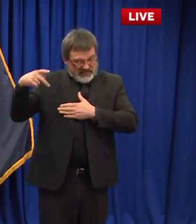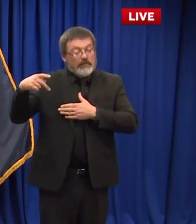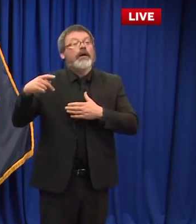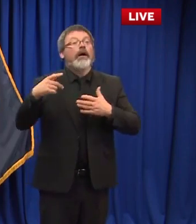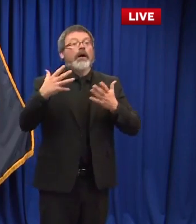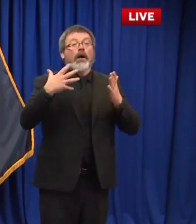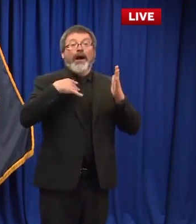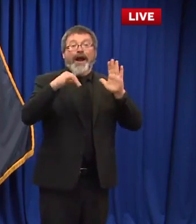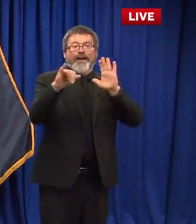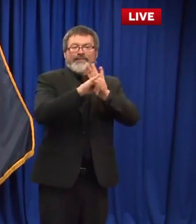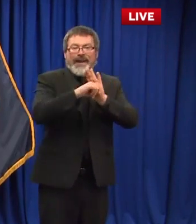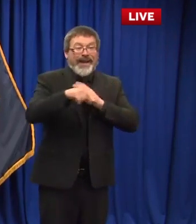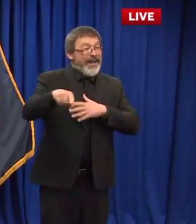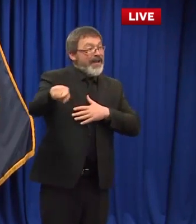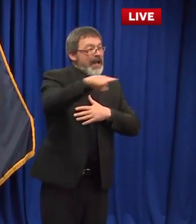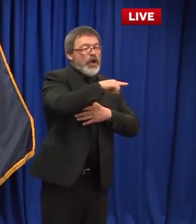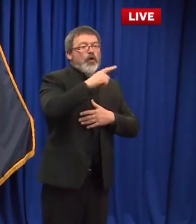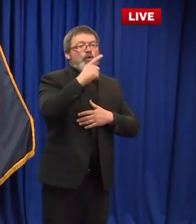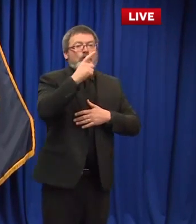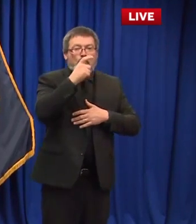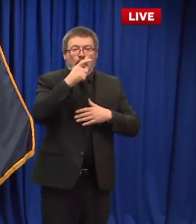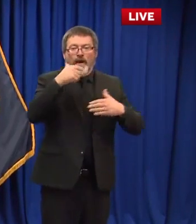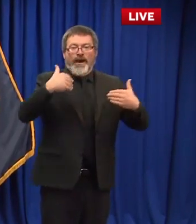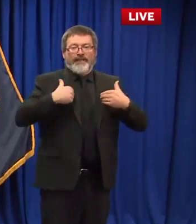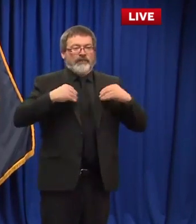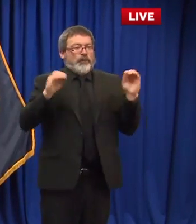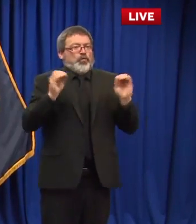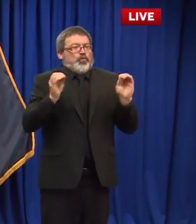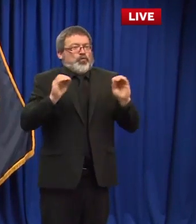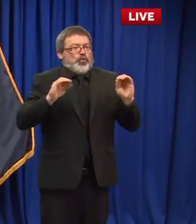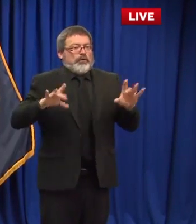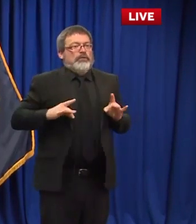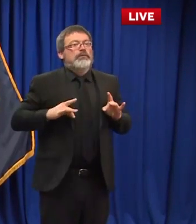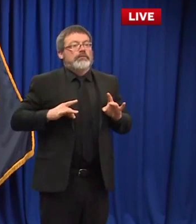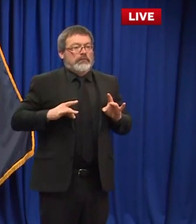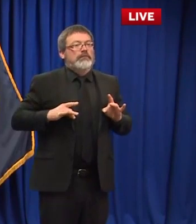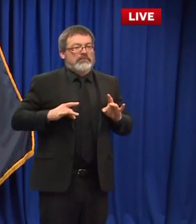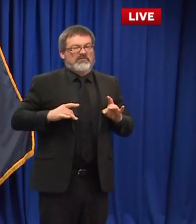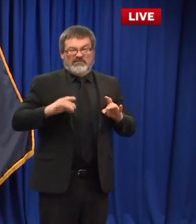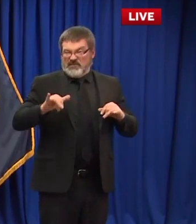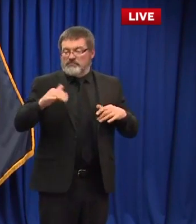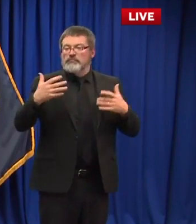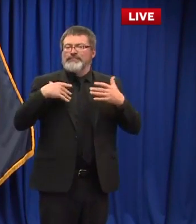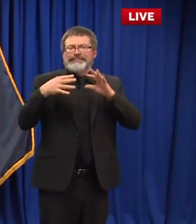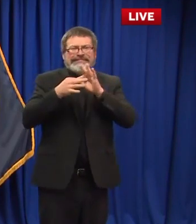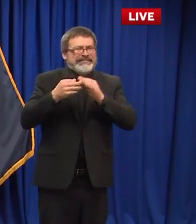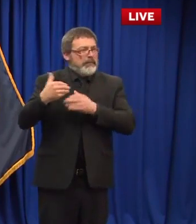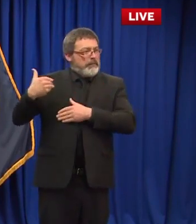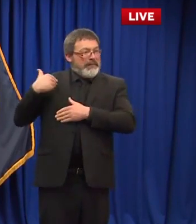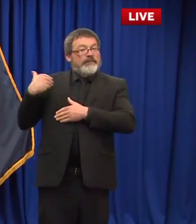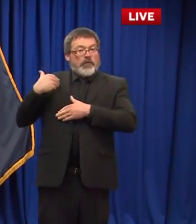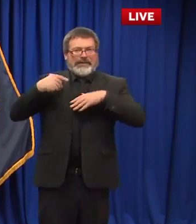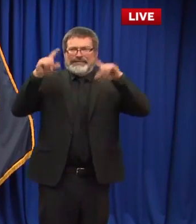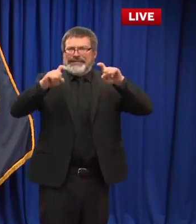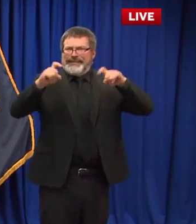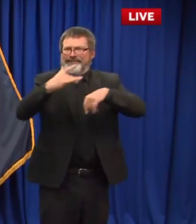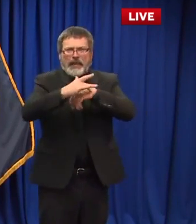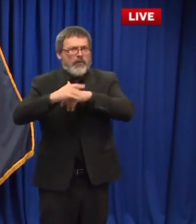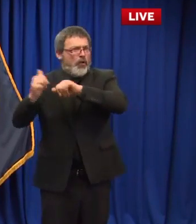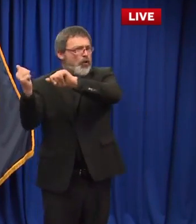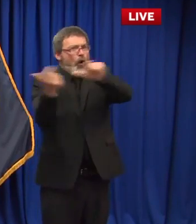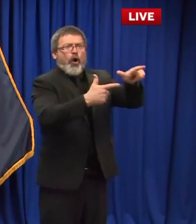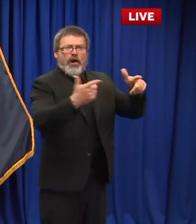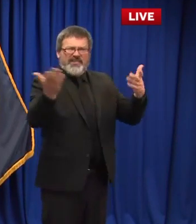expand our testing capacity, we have available for anybody who wants a test, can get a test. We really want to encourage folks, even if you don't have any symptoms at all,